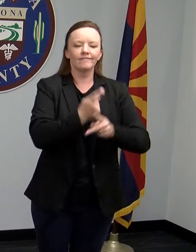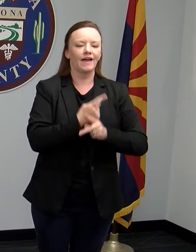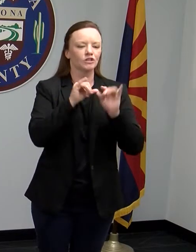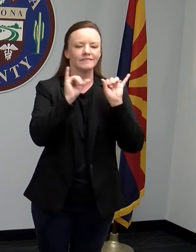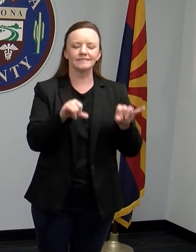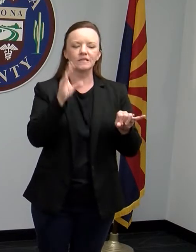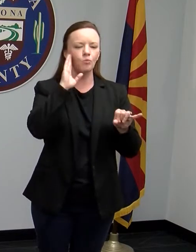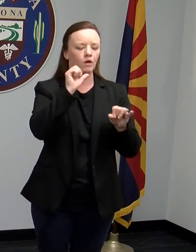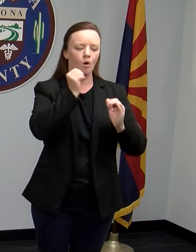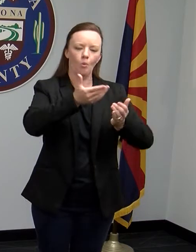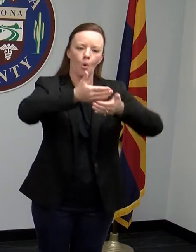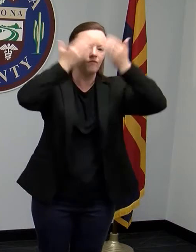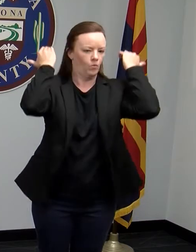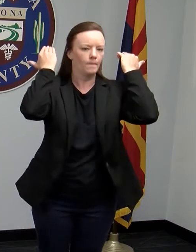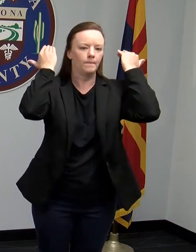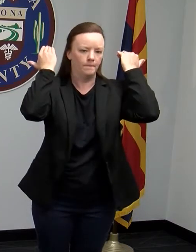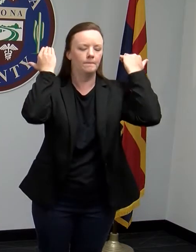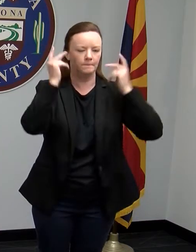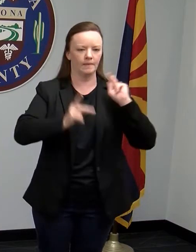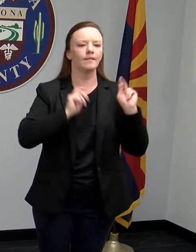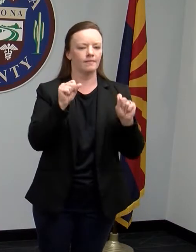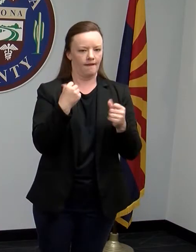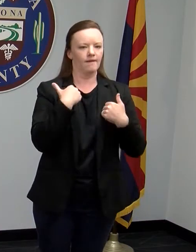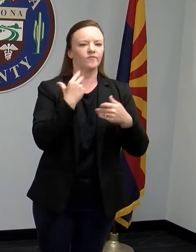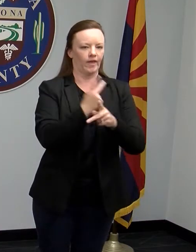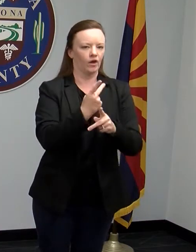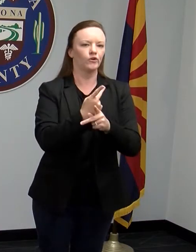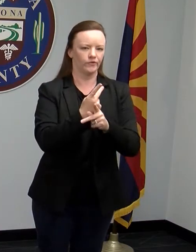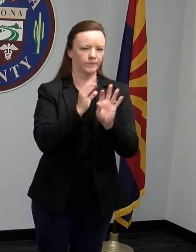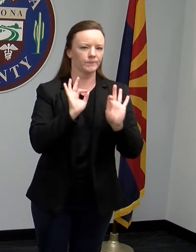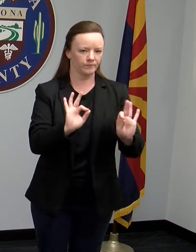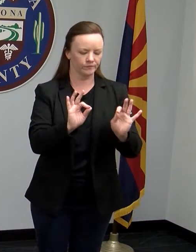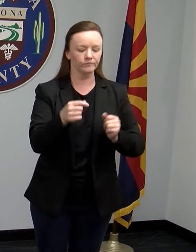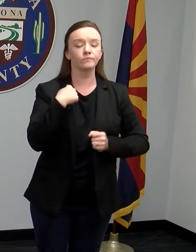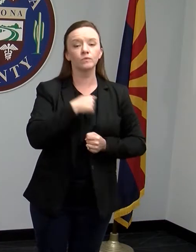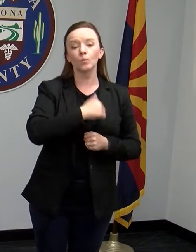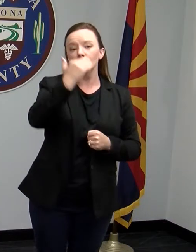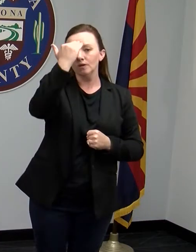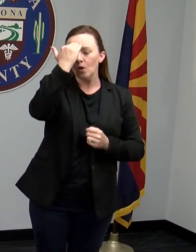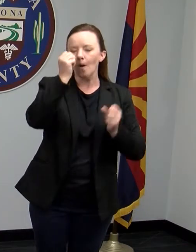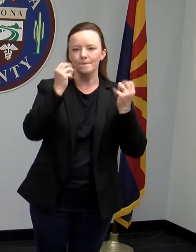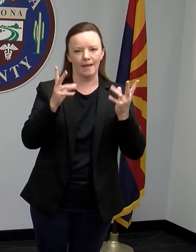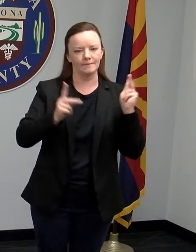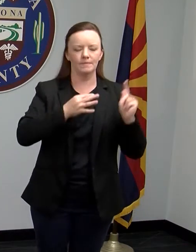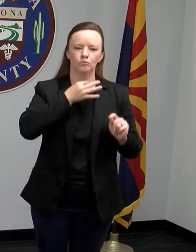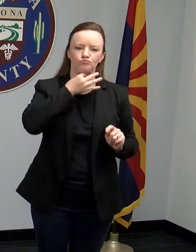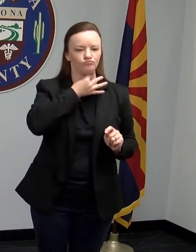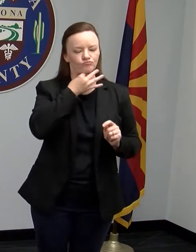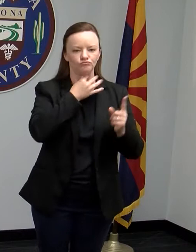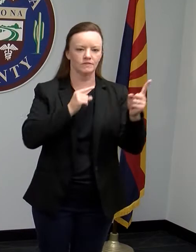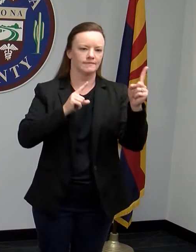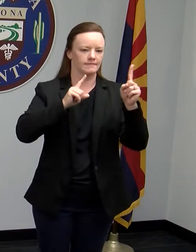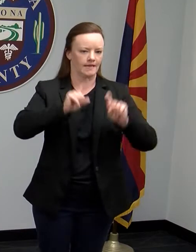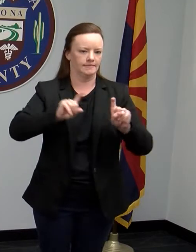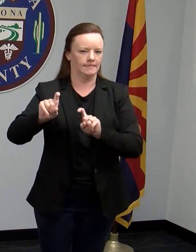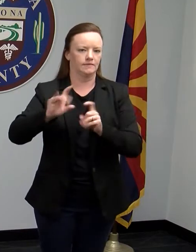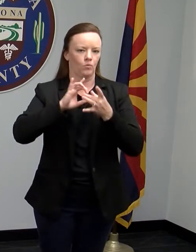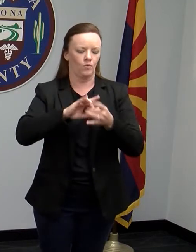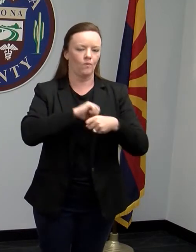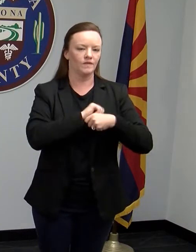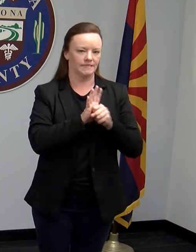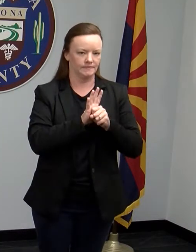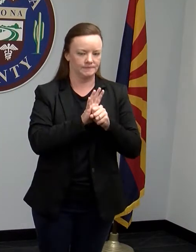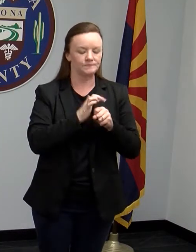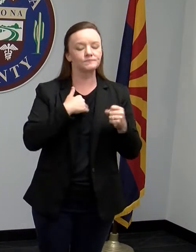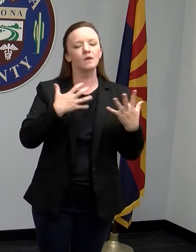the care that they need. So we know there are a lot of questions about testing for COVID-19, and I want to provide